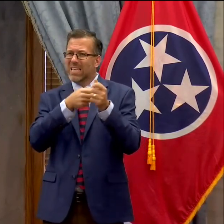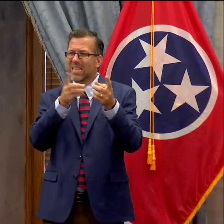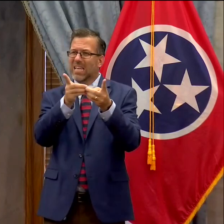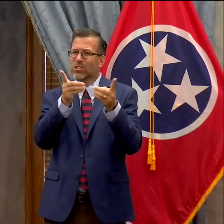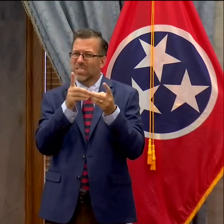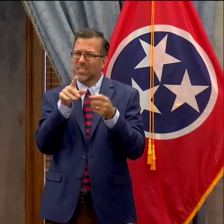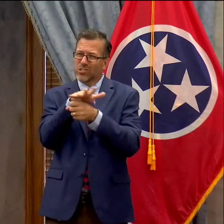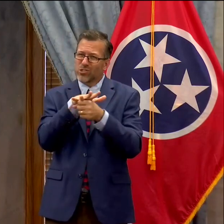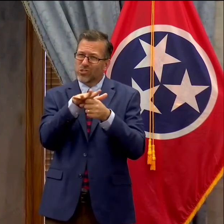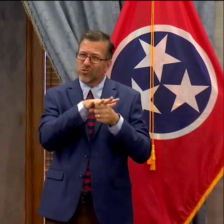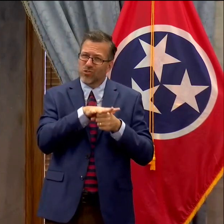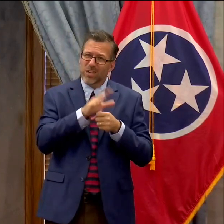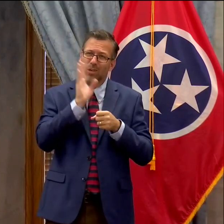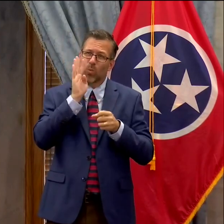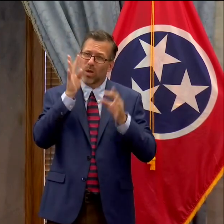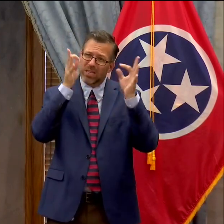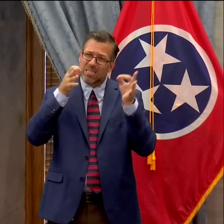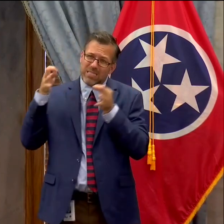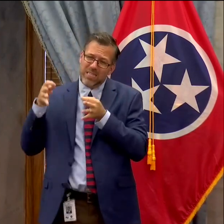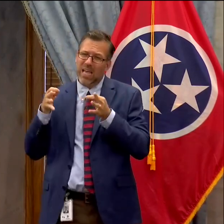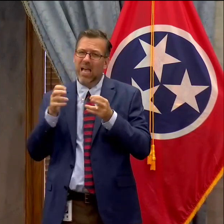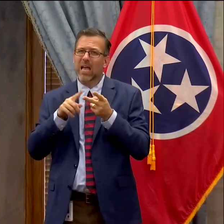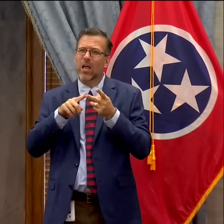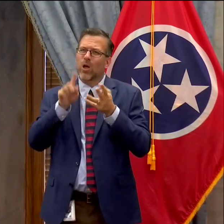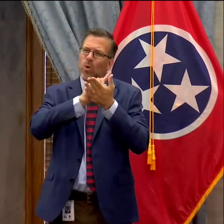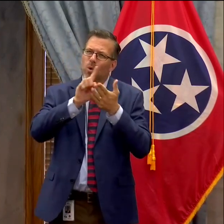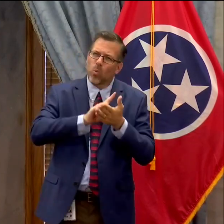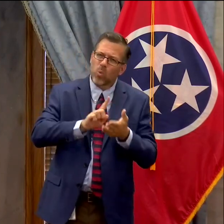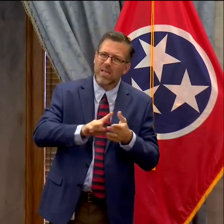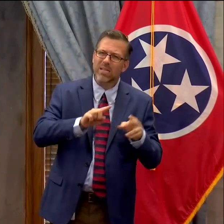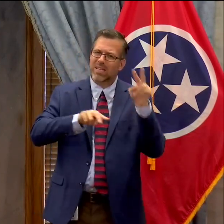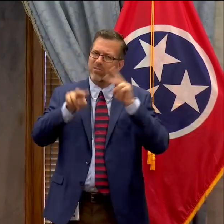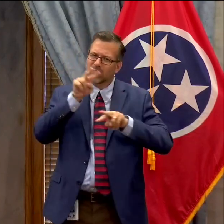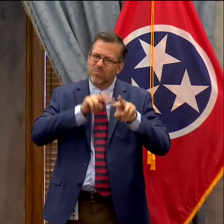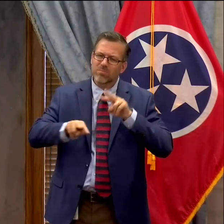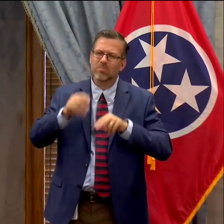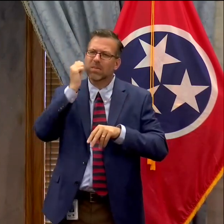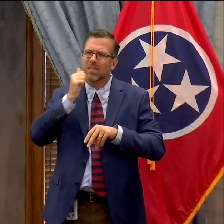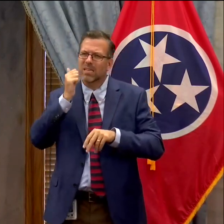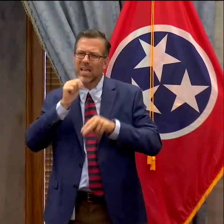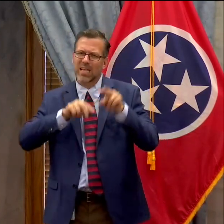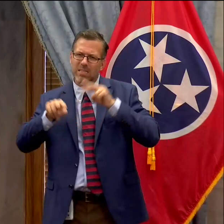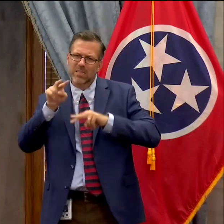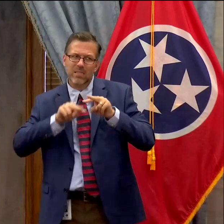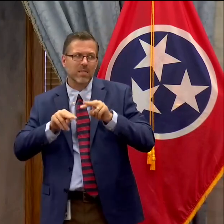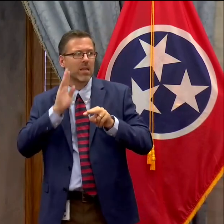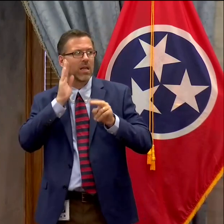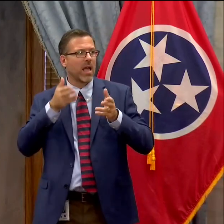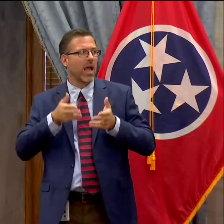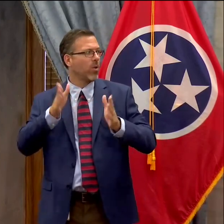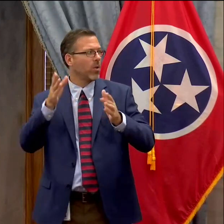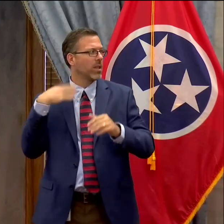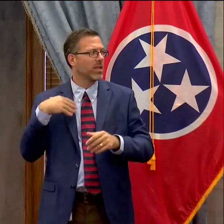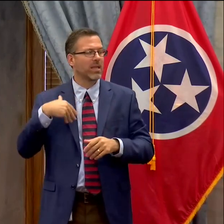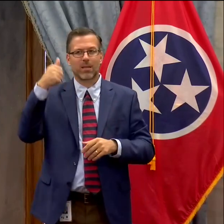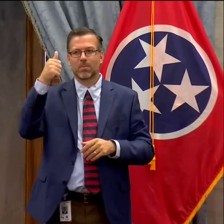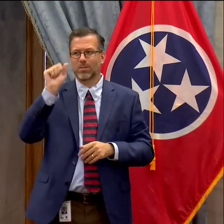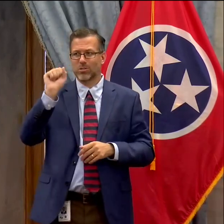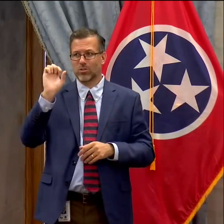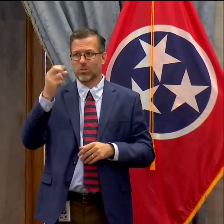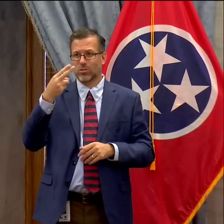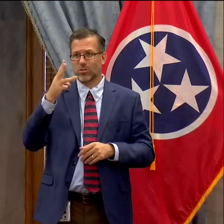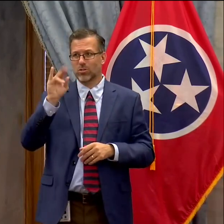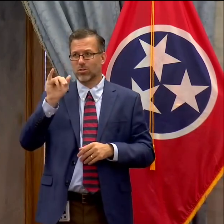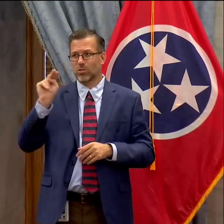Will it be a weekly uh daily thing? Can you tell us a little bit more about that? I'm gonna let Commissioner Schwinn yeah would you